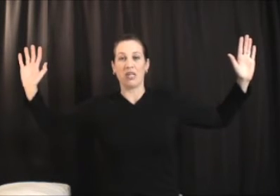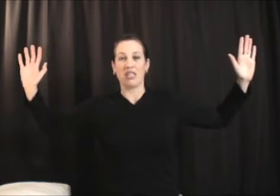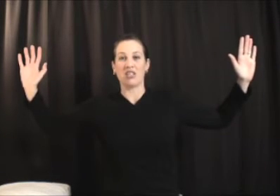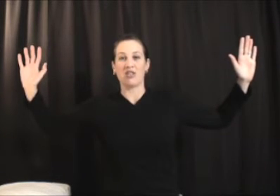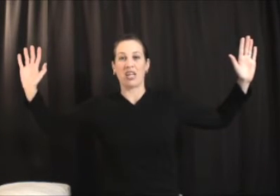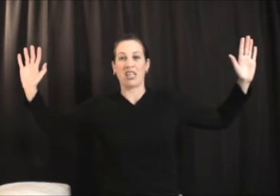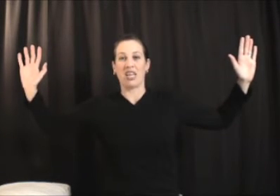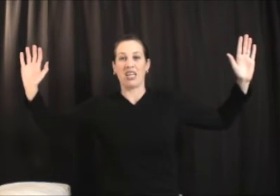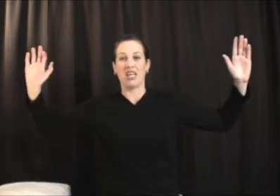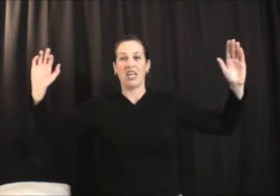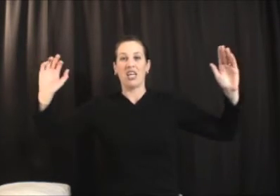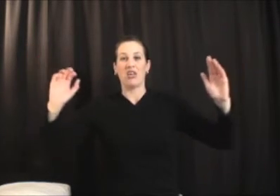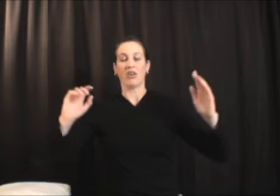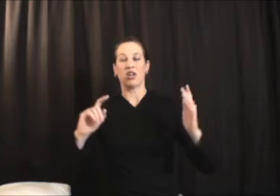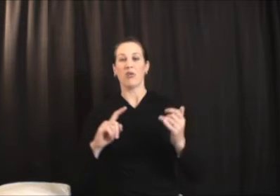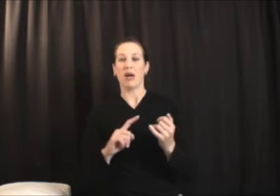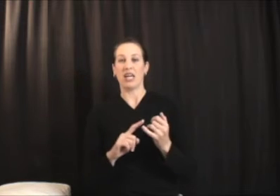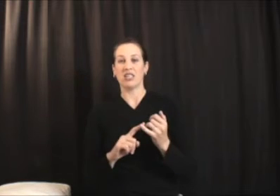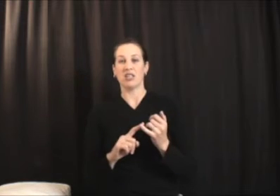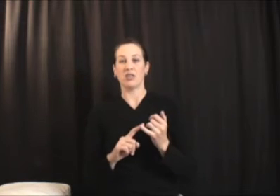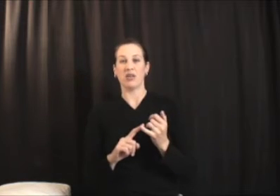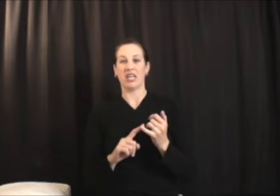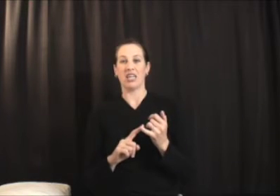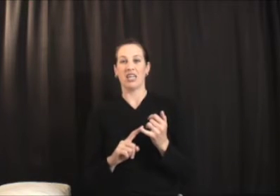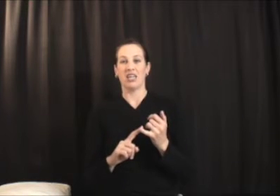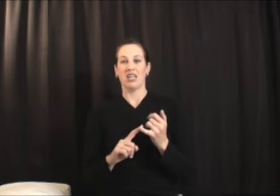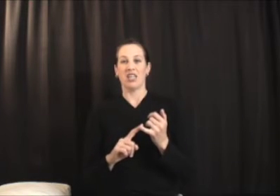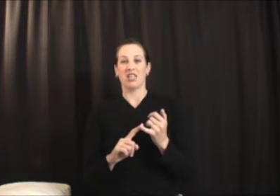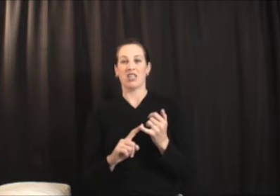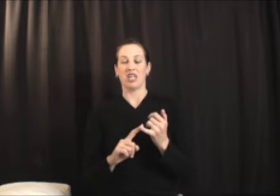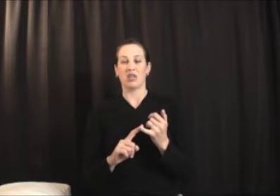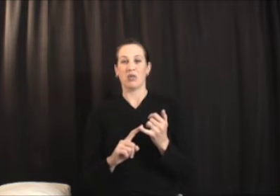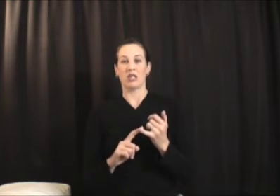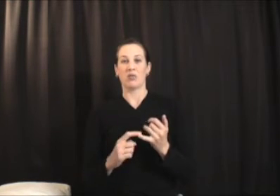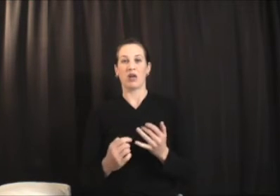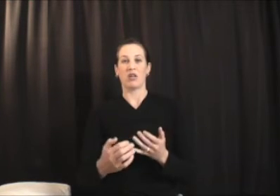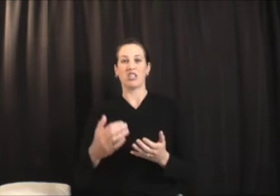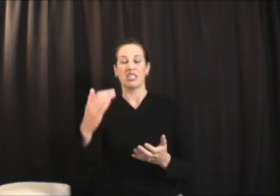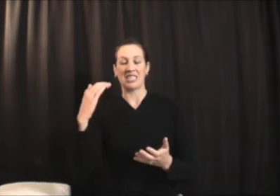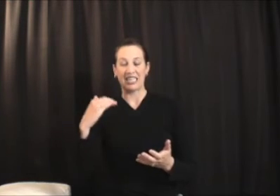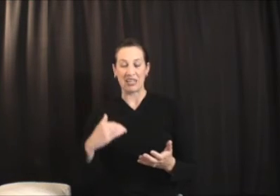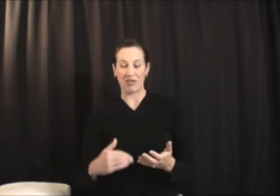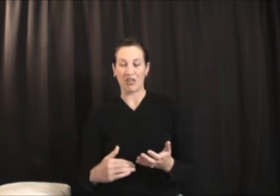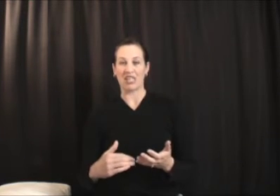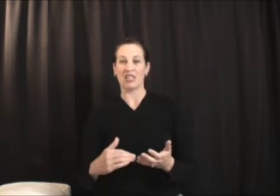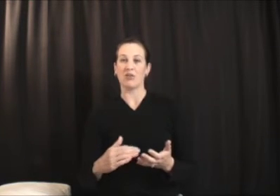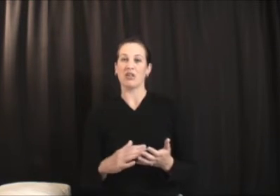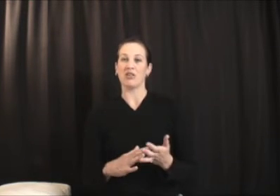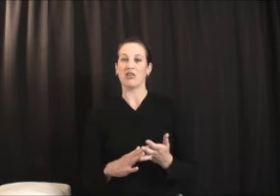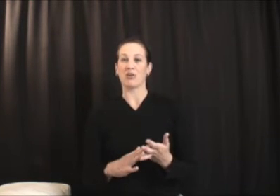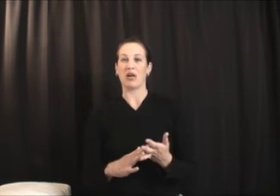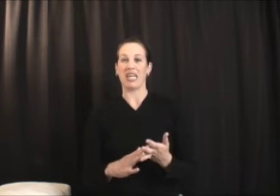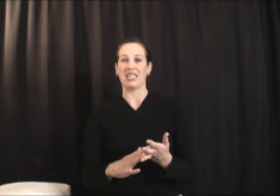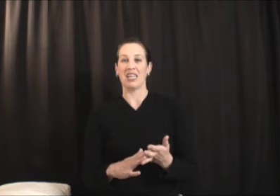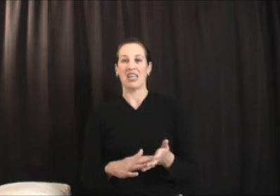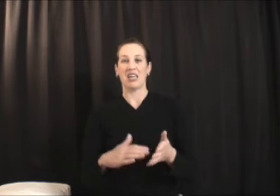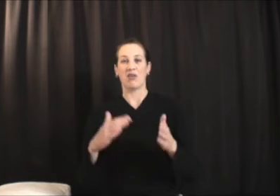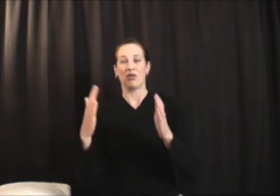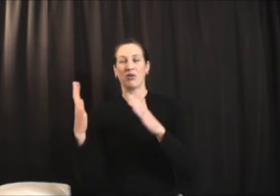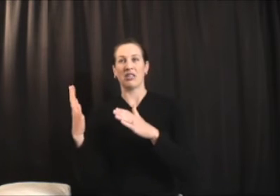begin strengthening. You can go back to doing the chest press but I want you to significantly reduce your weight. If you are